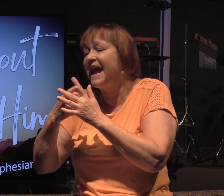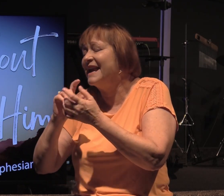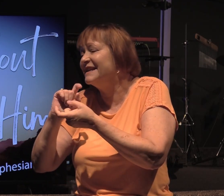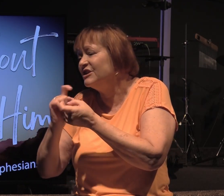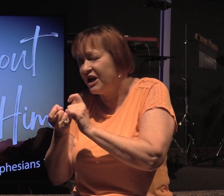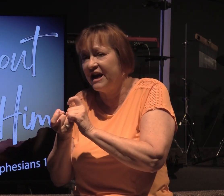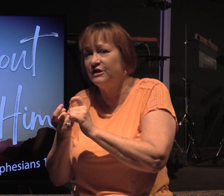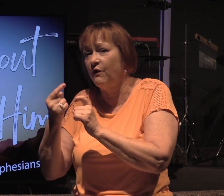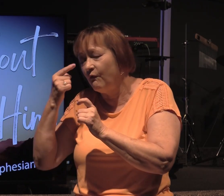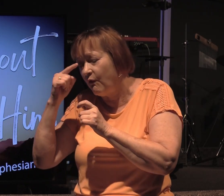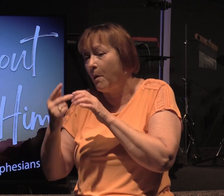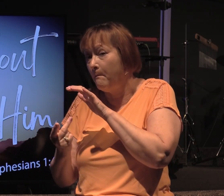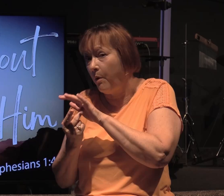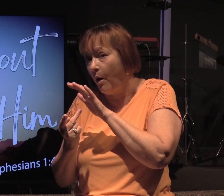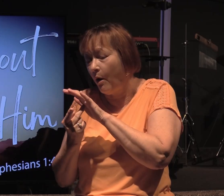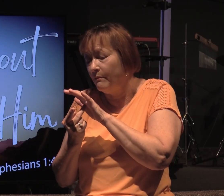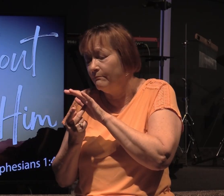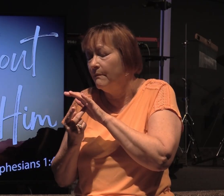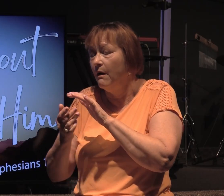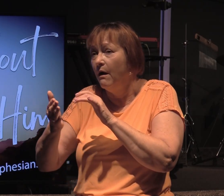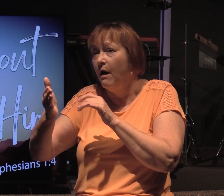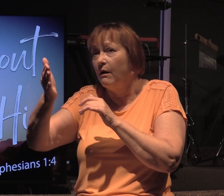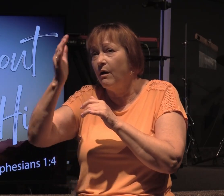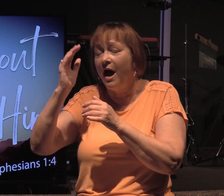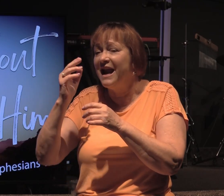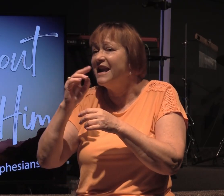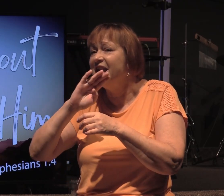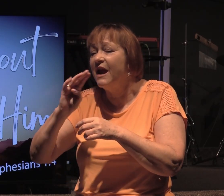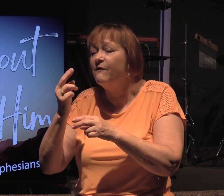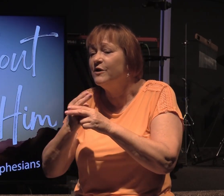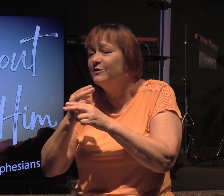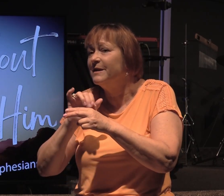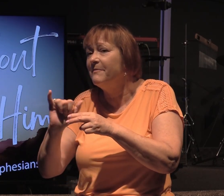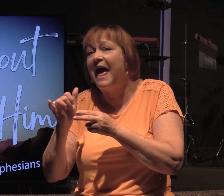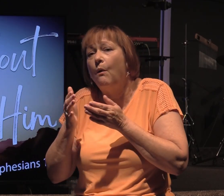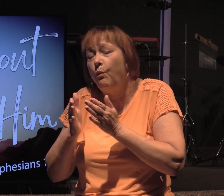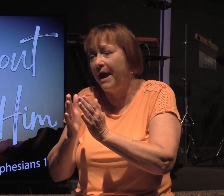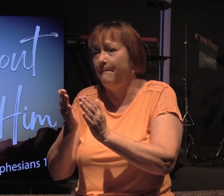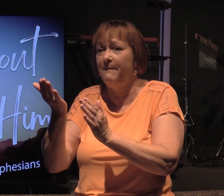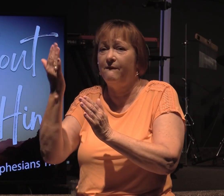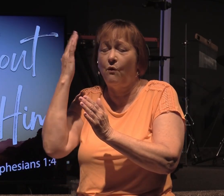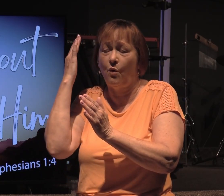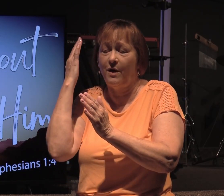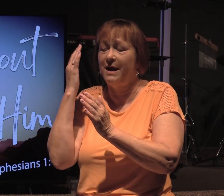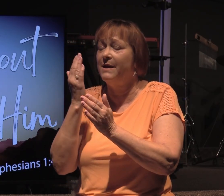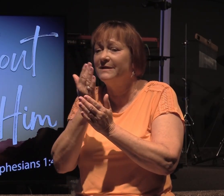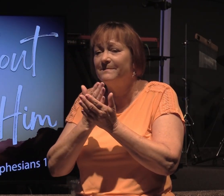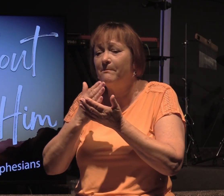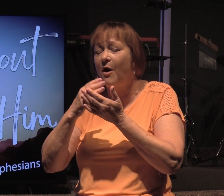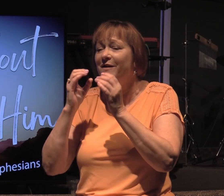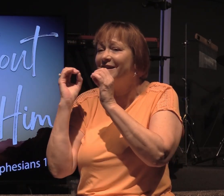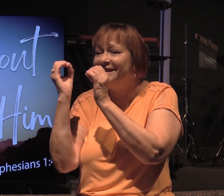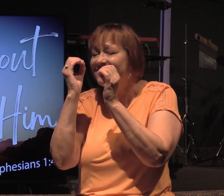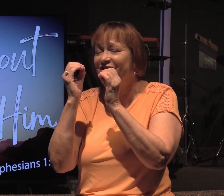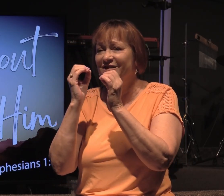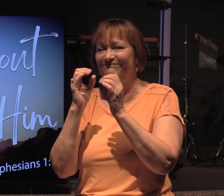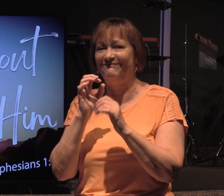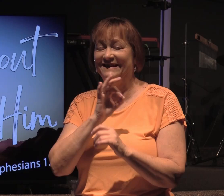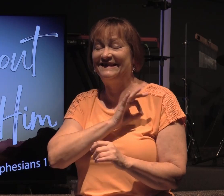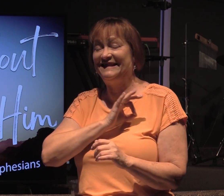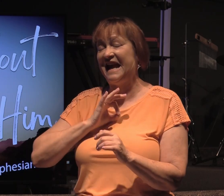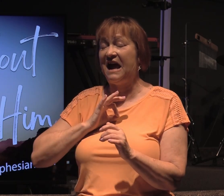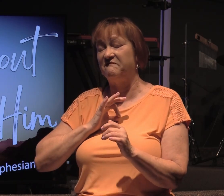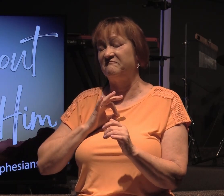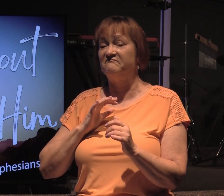Lord was beginning to use him in a way that God had never used him before. He was part of the teaching staff, so to